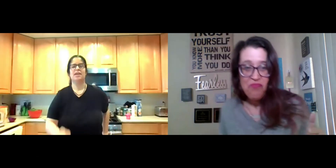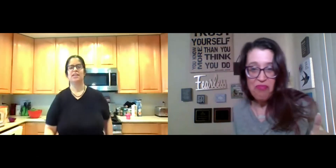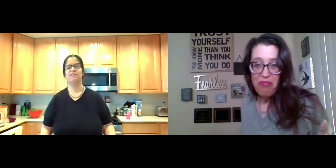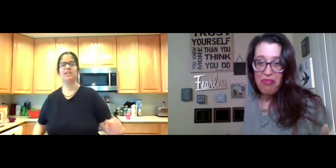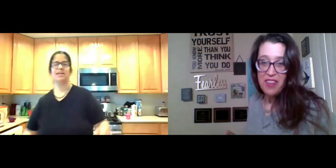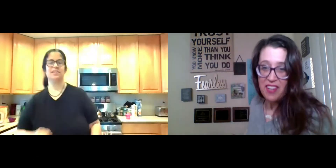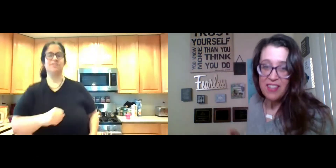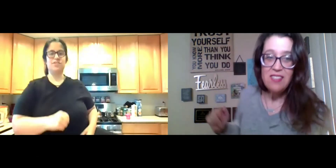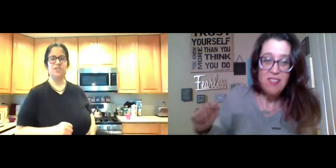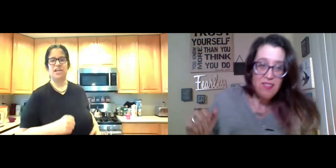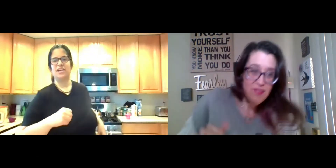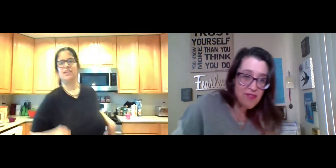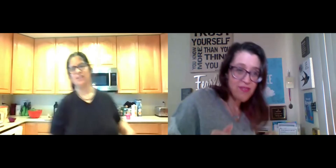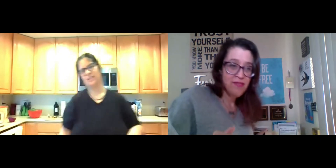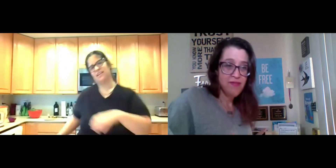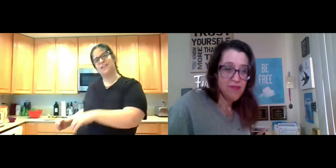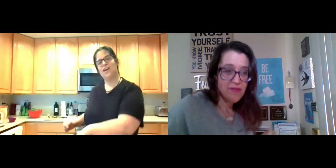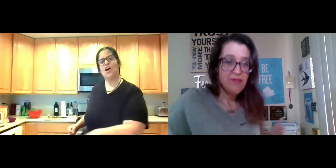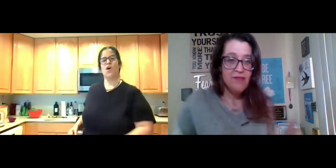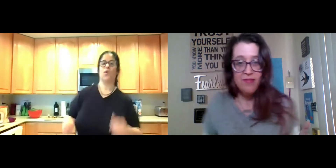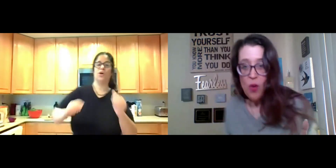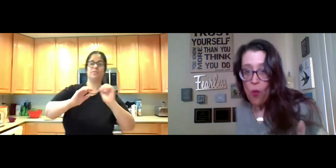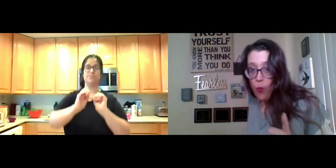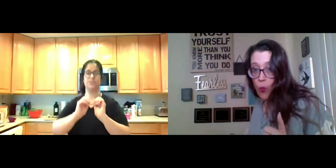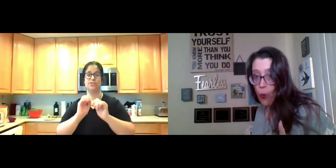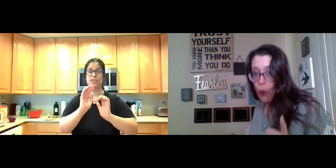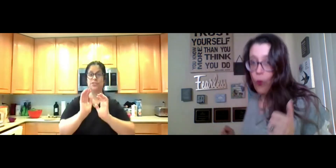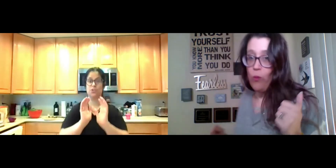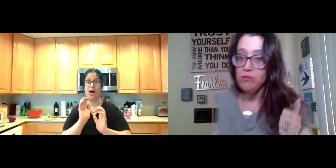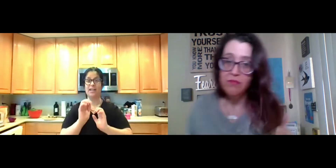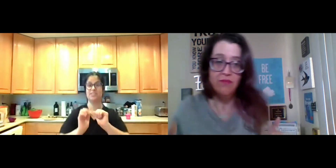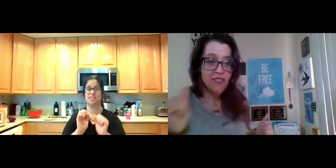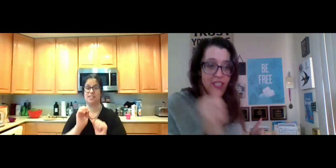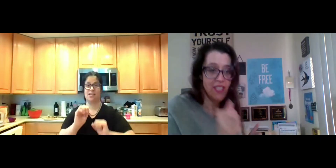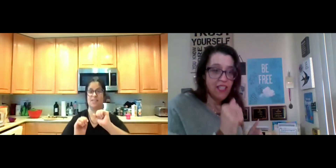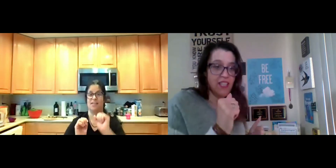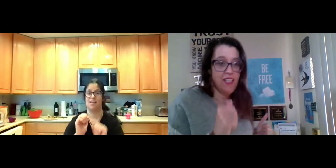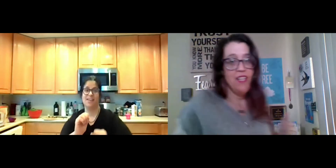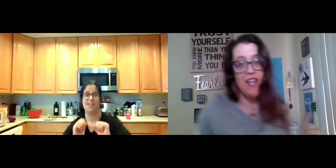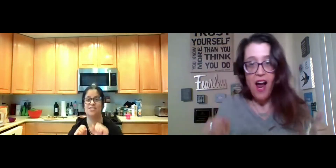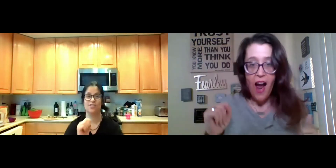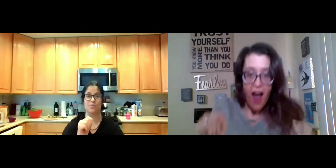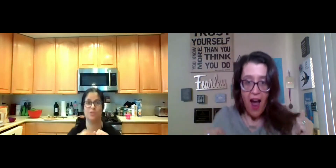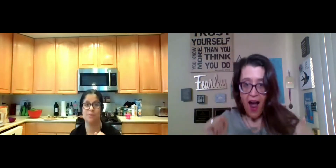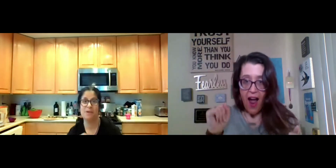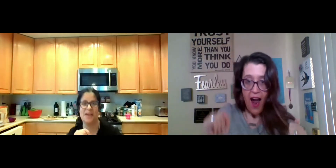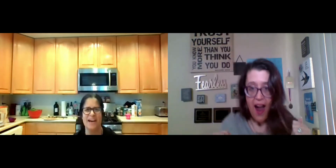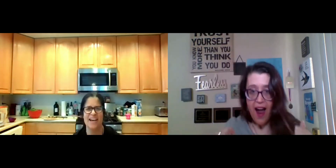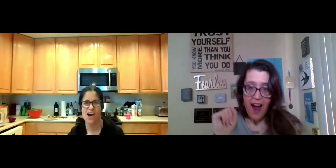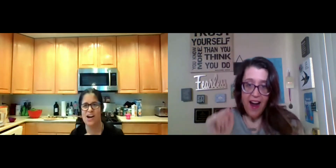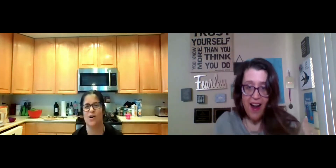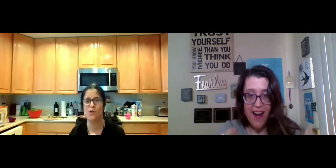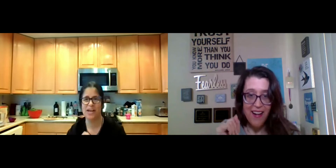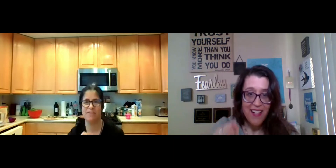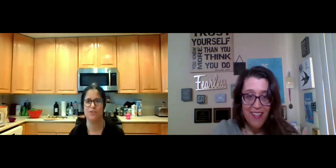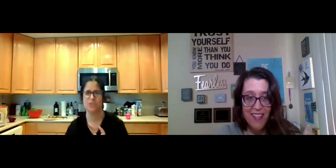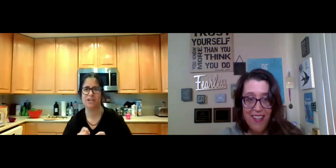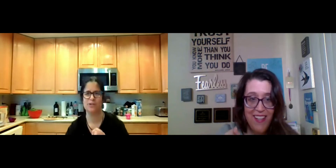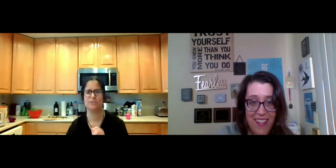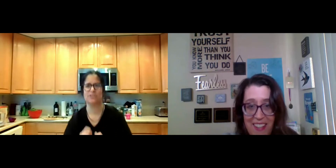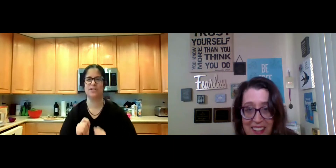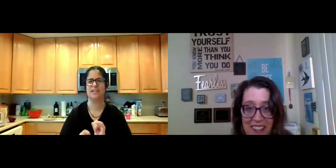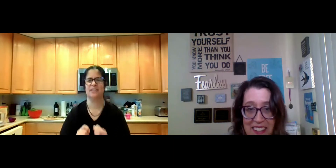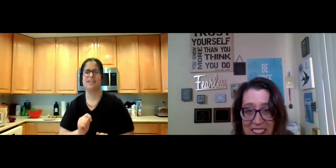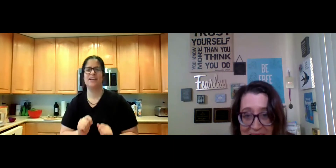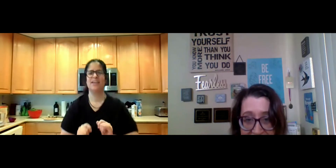want, even like lifting your leg or little squats into the rhythm. If you do